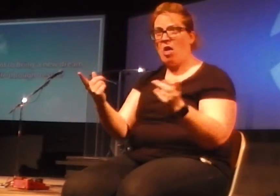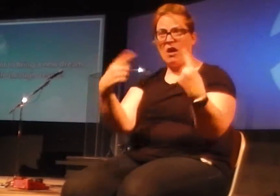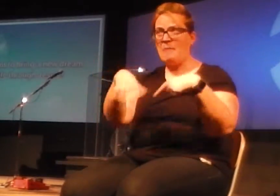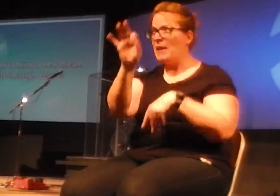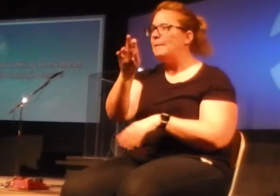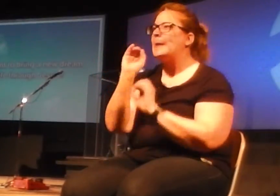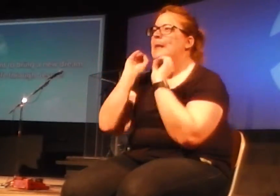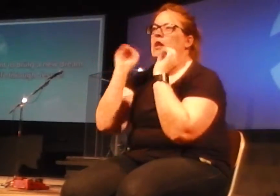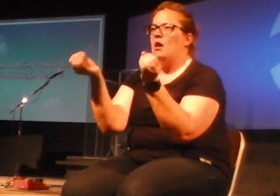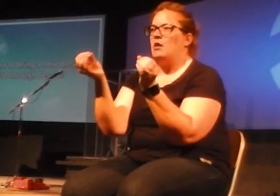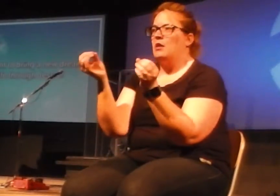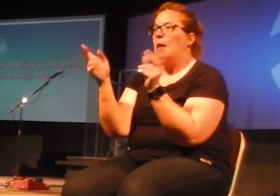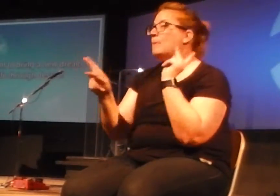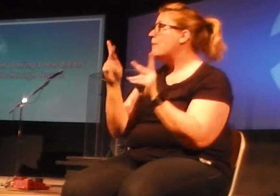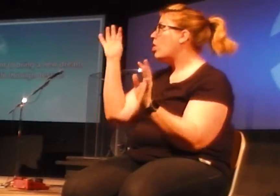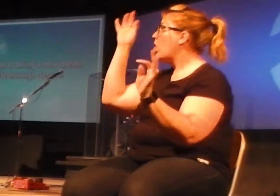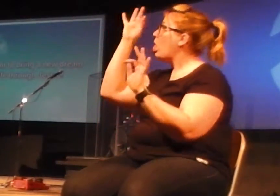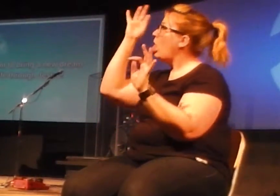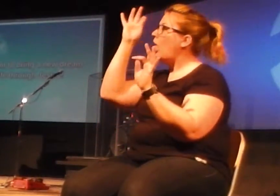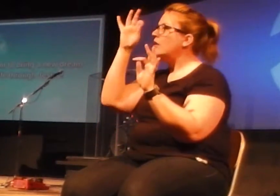Nobody's even aware that she's there.